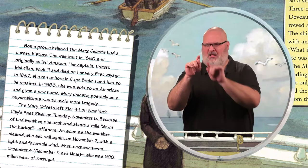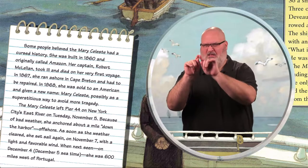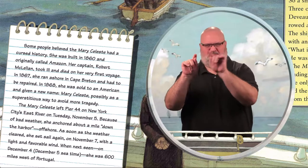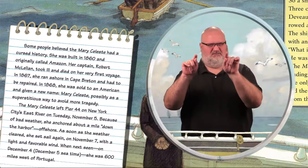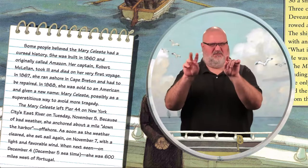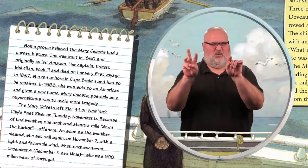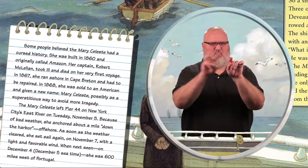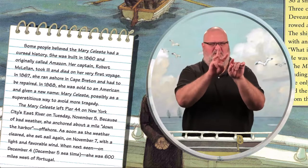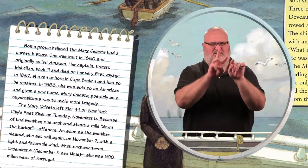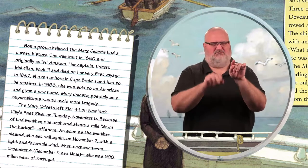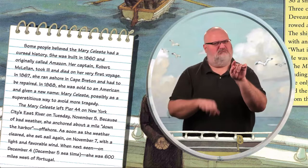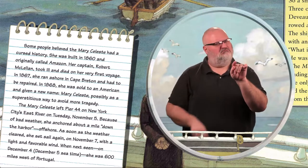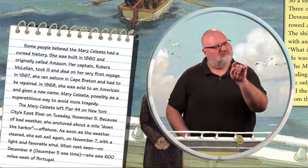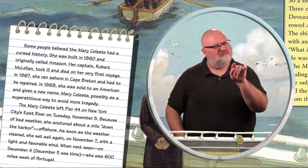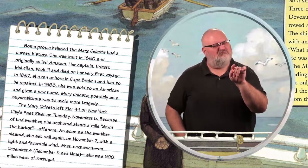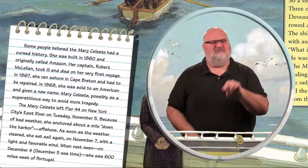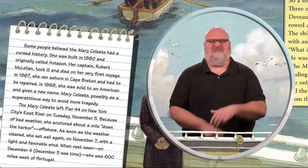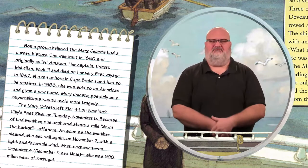Portugal.